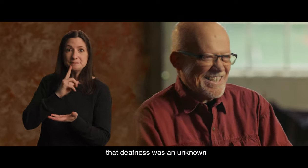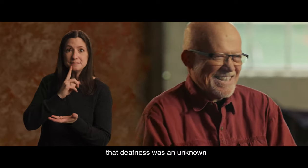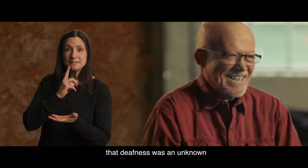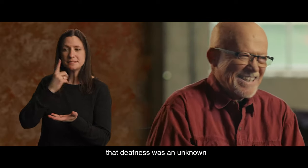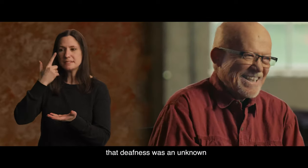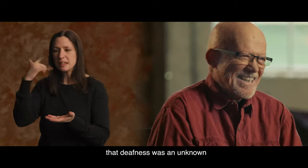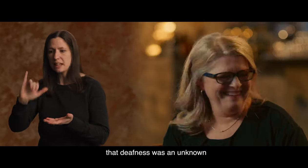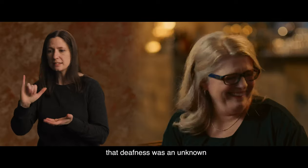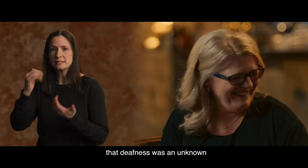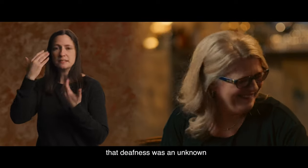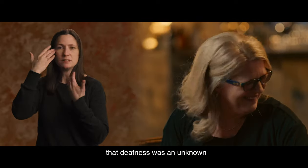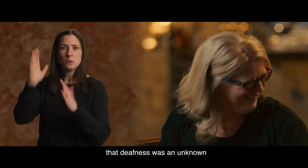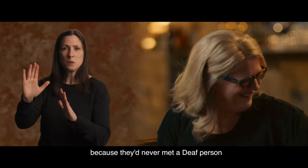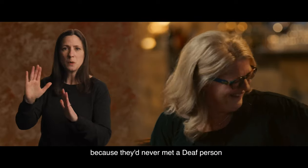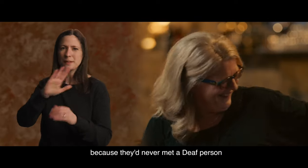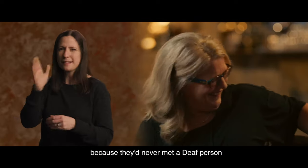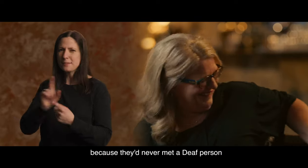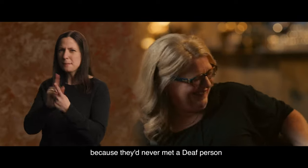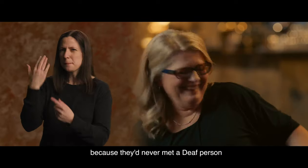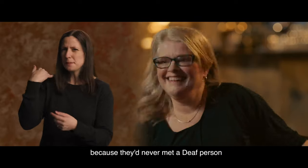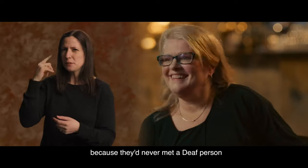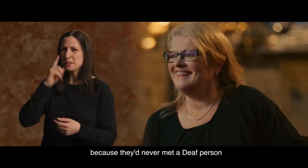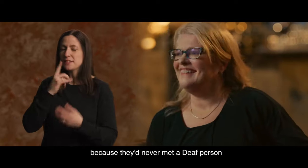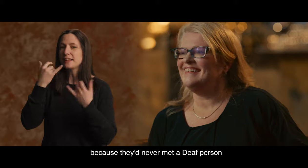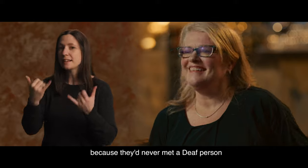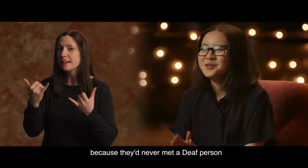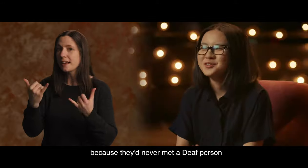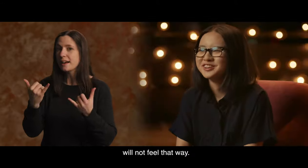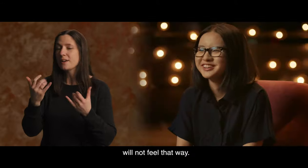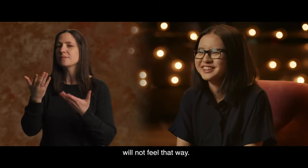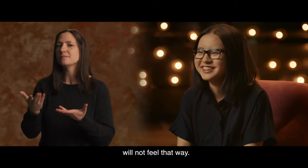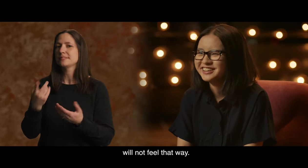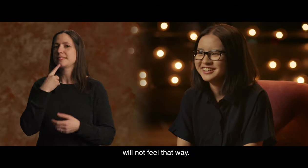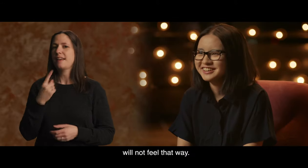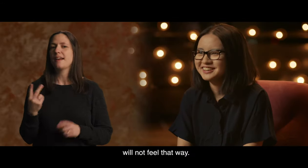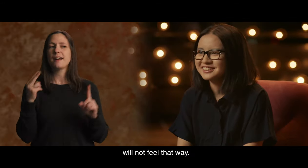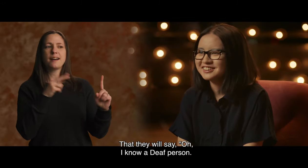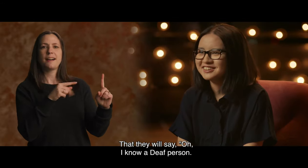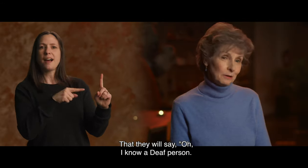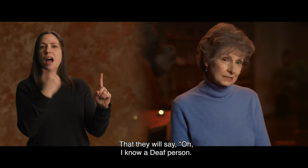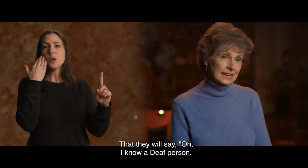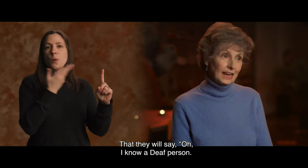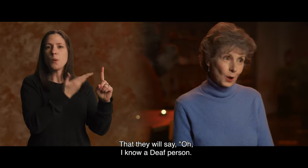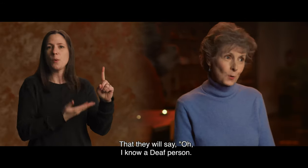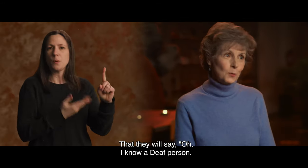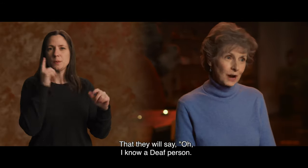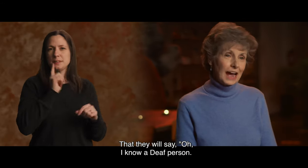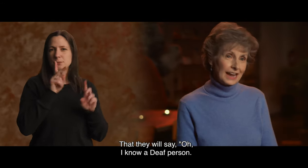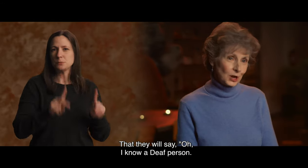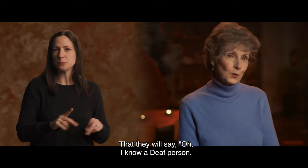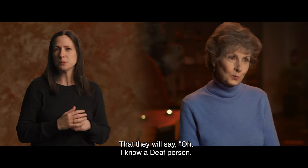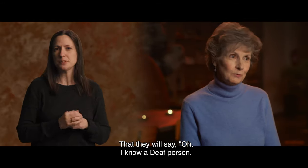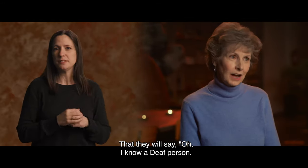thought that deafness was an unknown because they'd never met a deaf person will not feel that way. That they will say, oh,